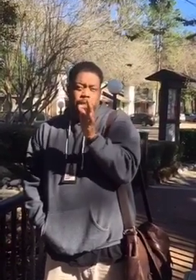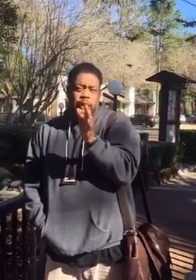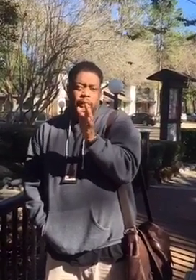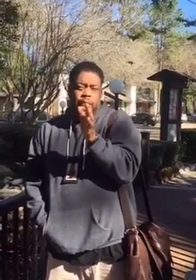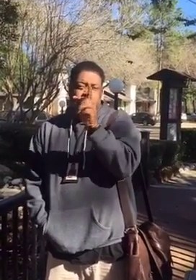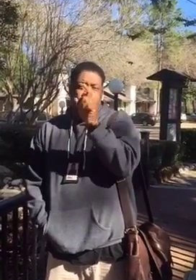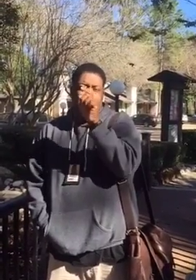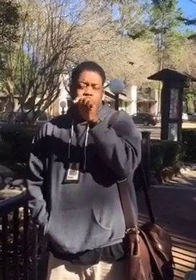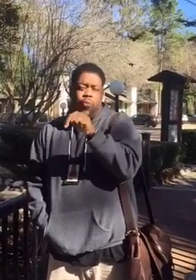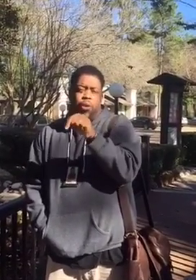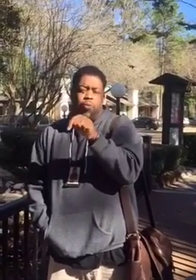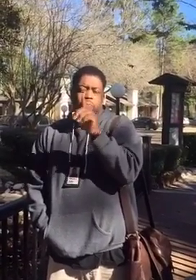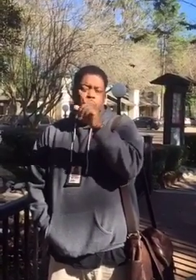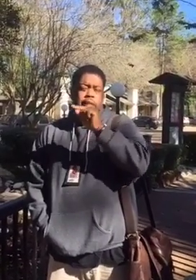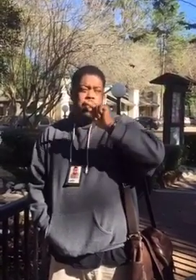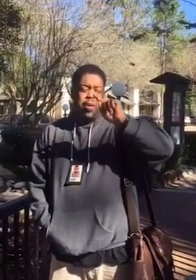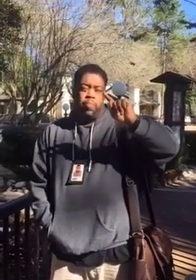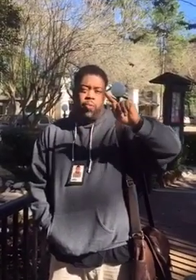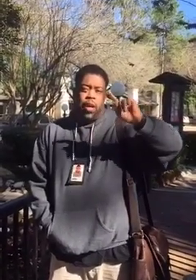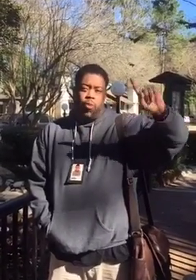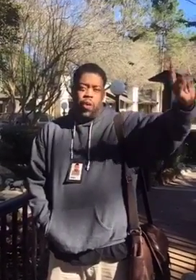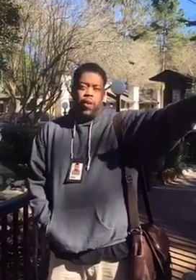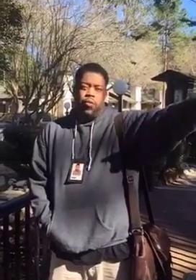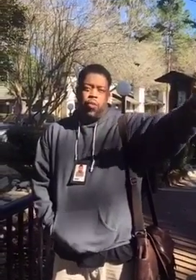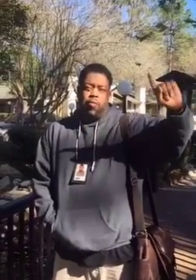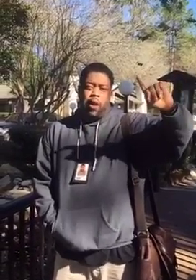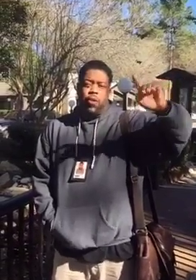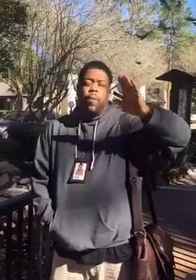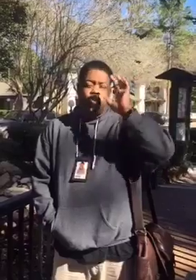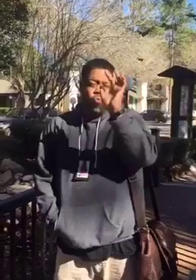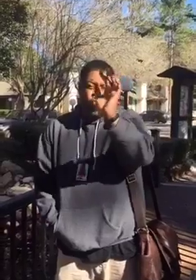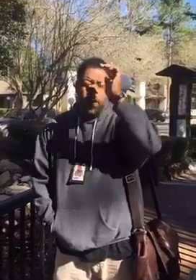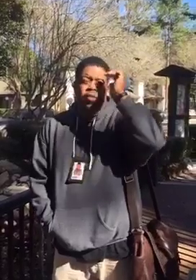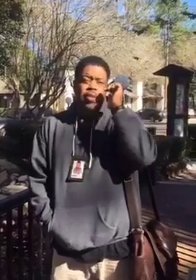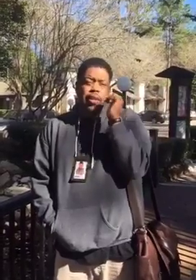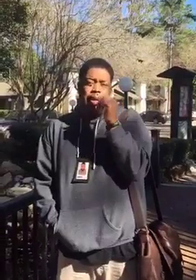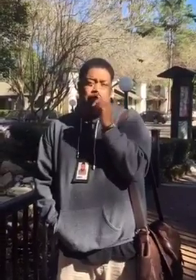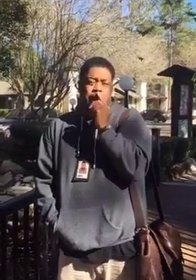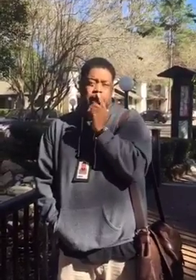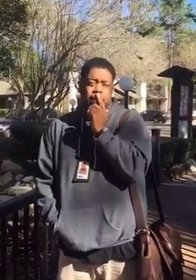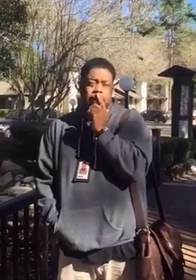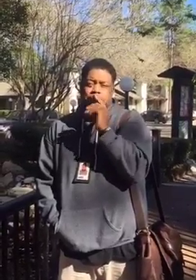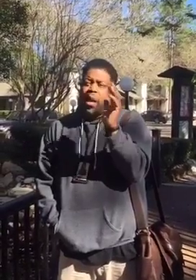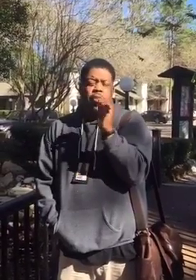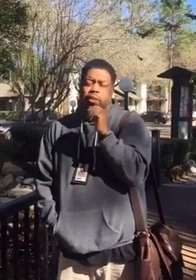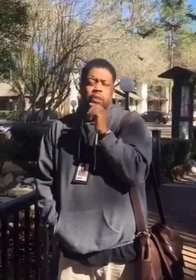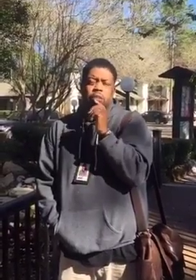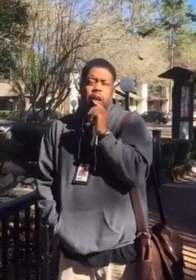yourself and God through you more than the people and what they're doing around you. You will look and see. I'm not going to tell you